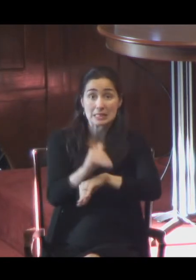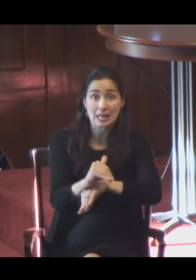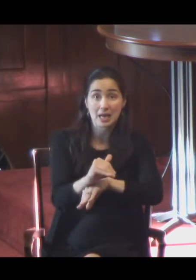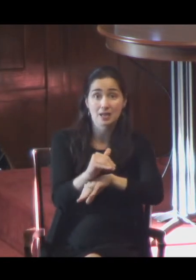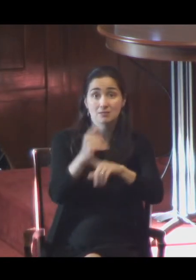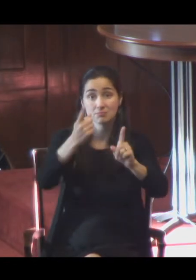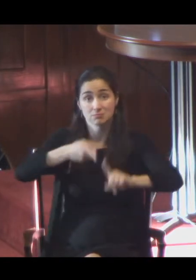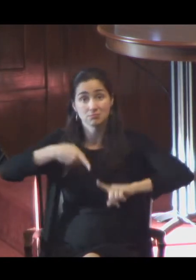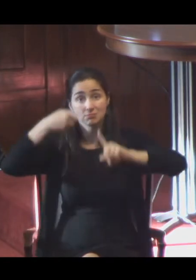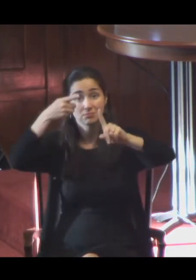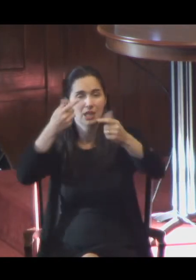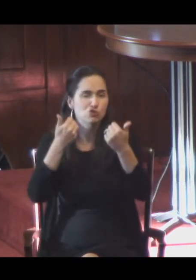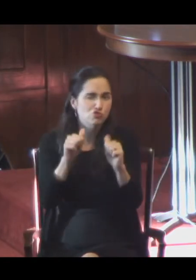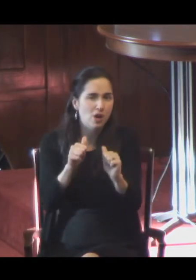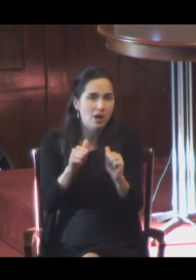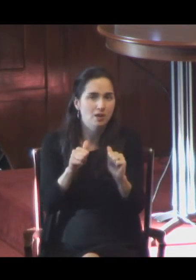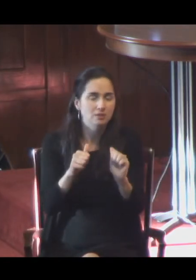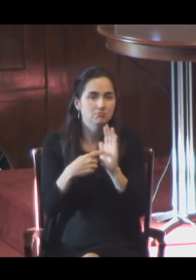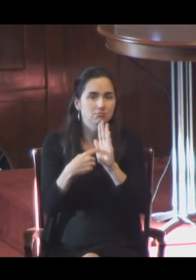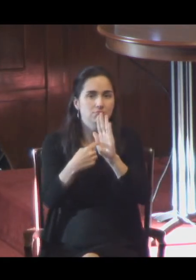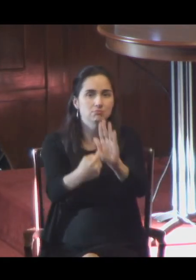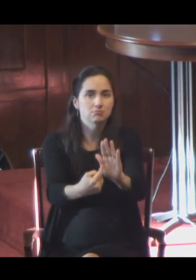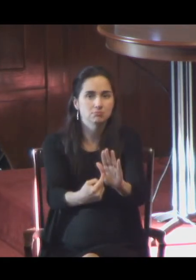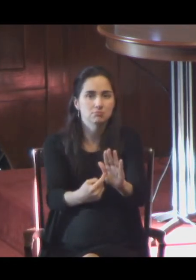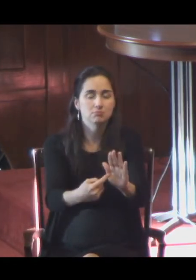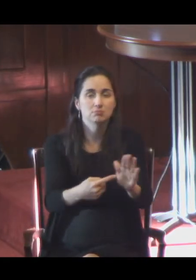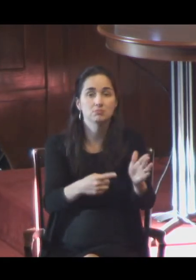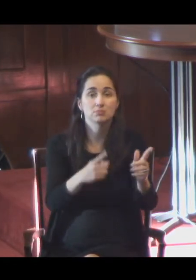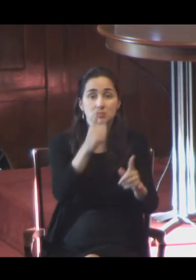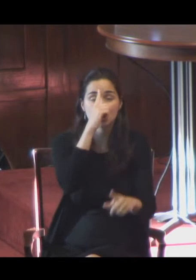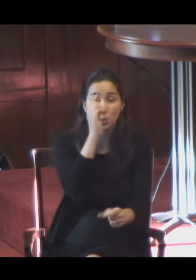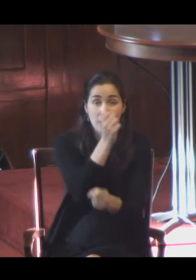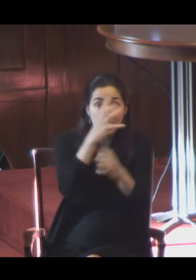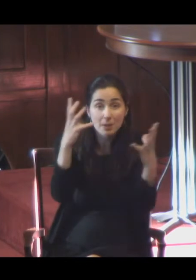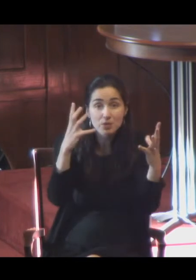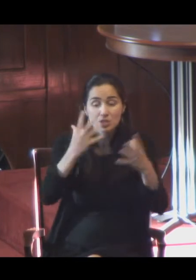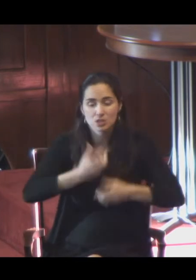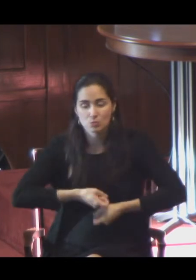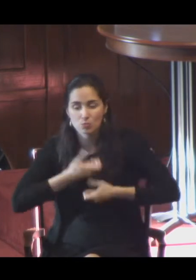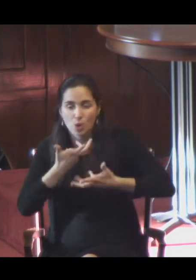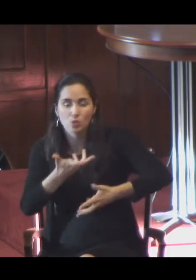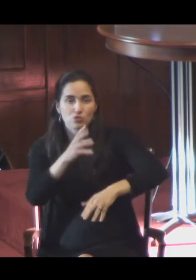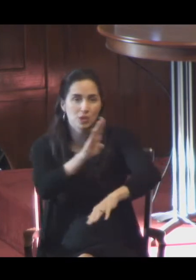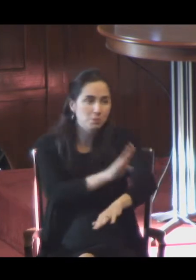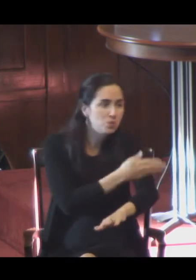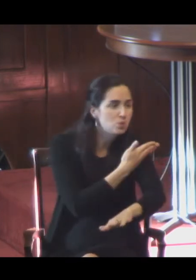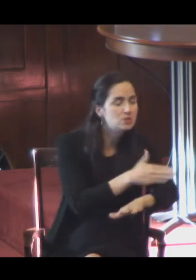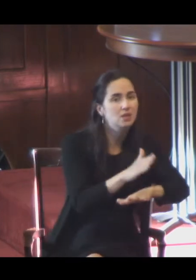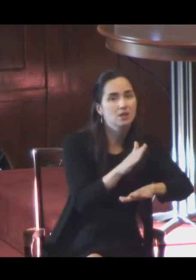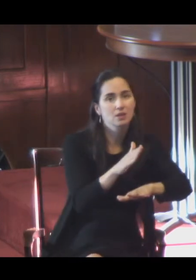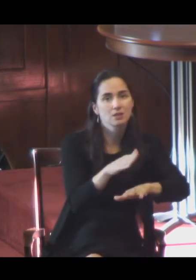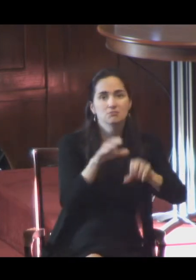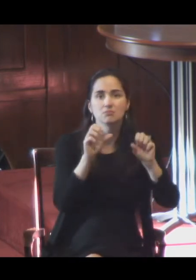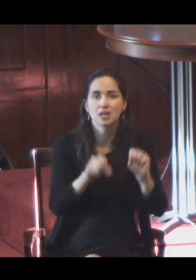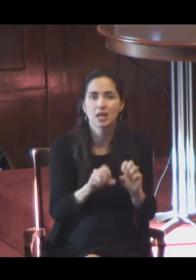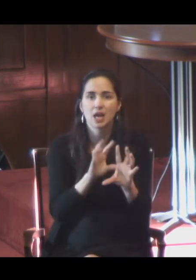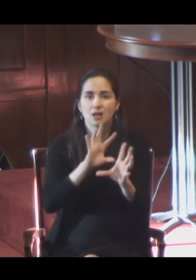poetry, and music can embody that broken beauty, which is the beauty of Christ. All these people are believers.